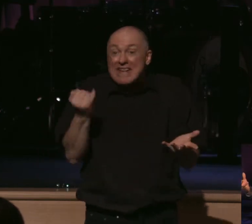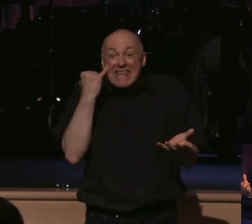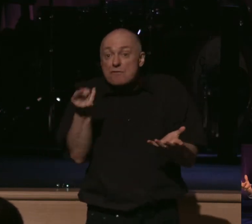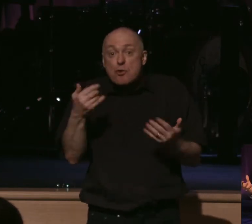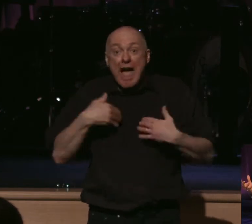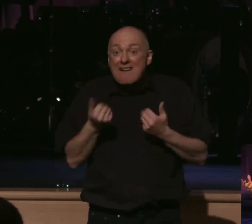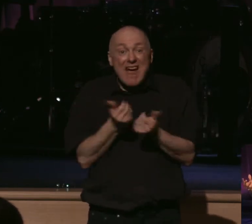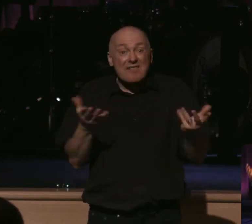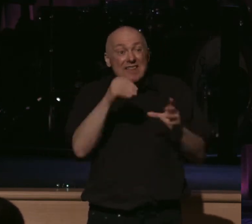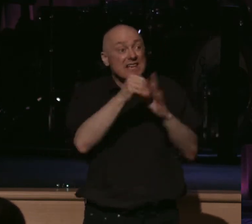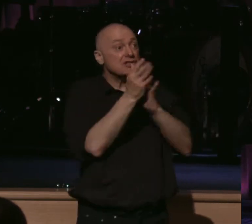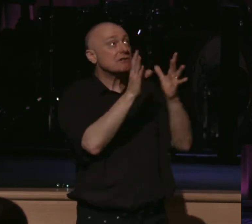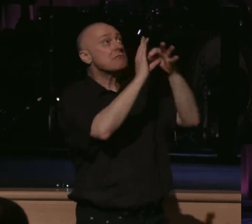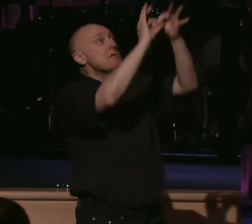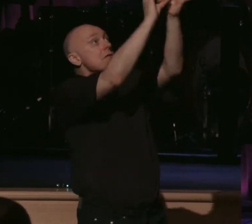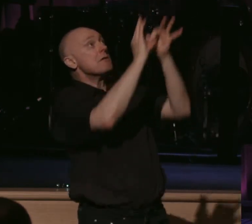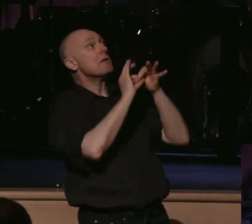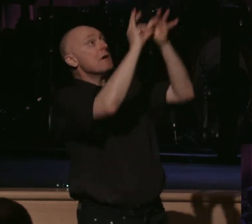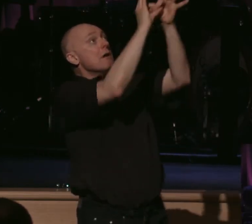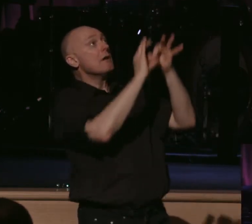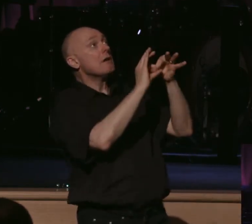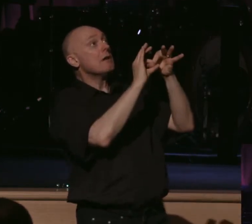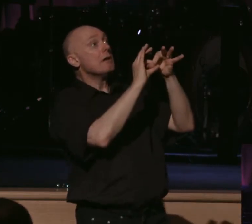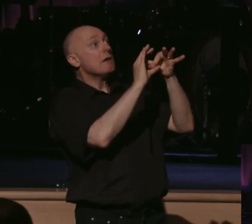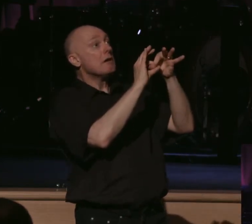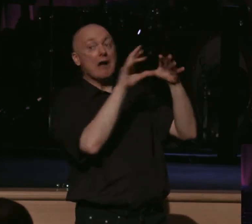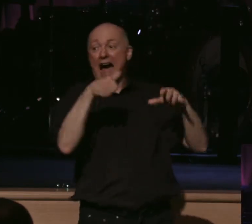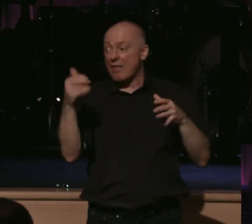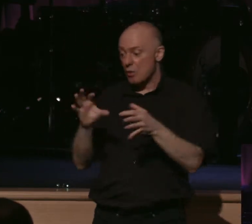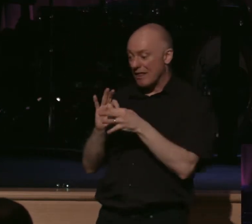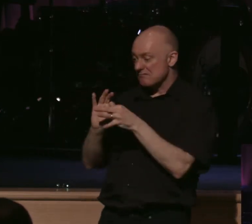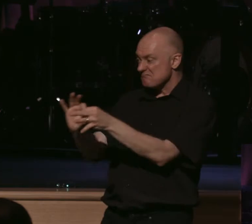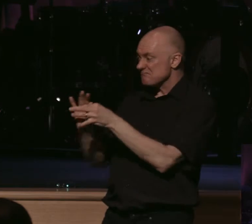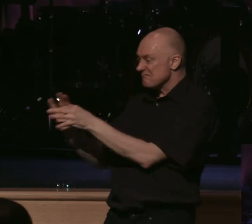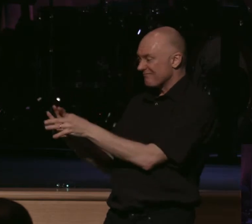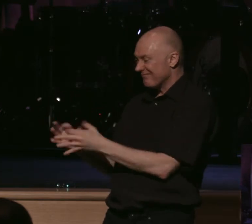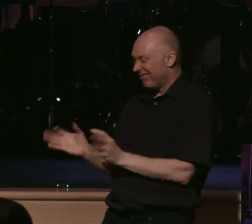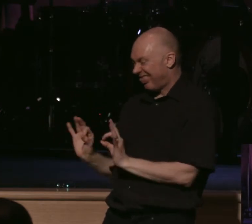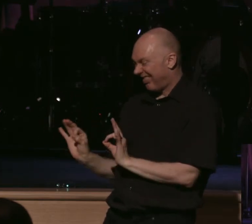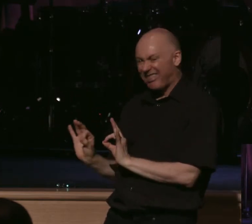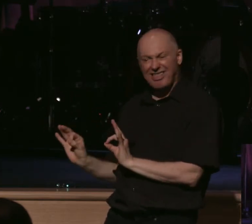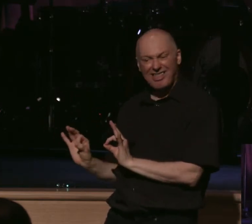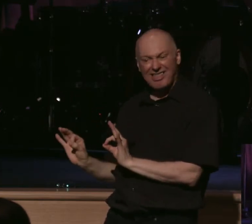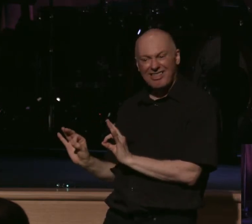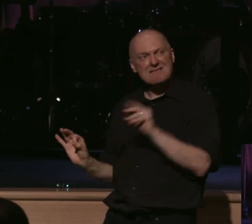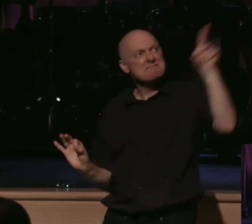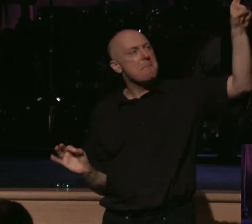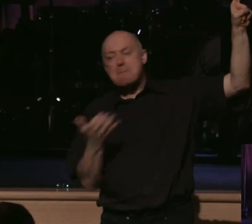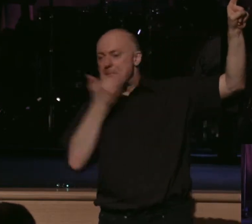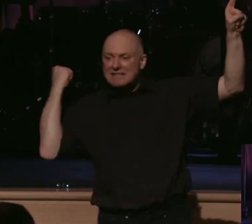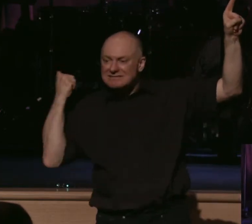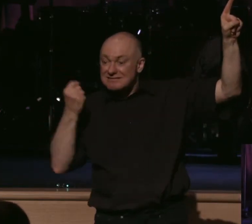vertically, then everything horizontally in comparison will pale. This is what Jesus is saying